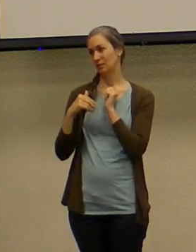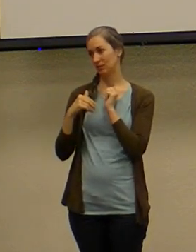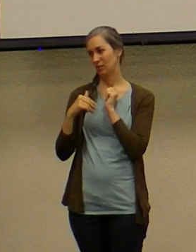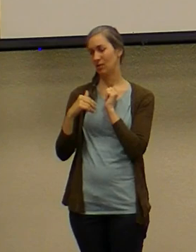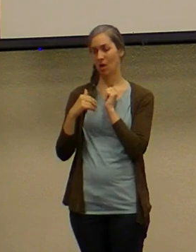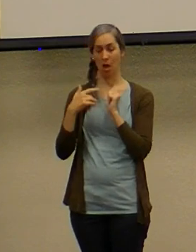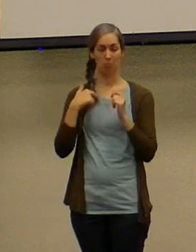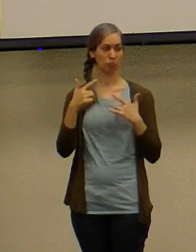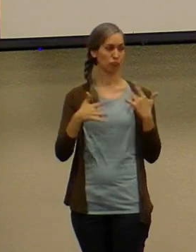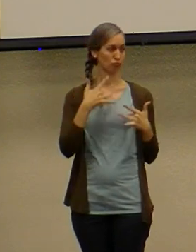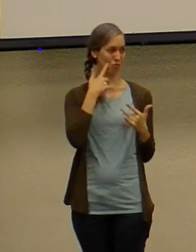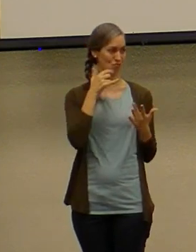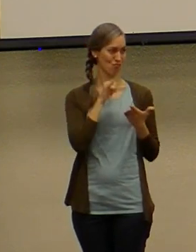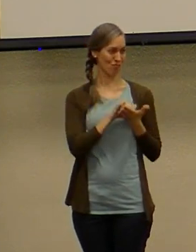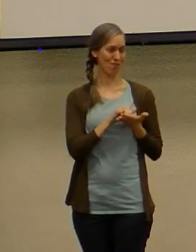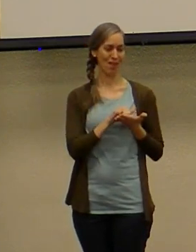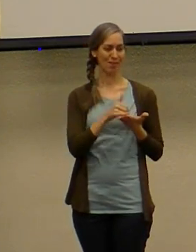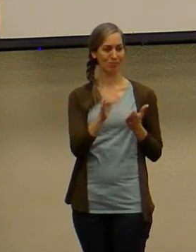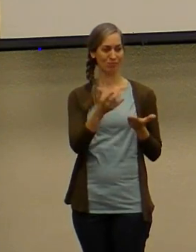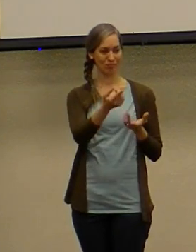to you brother come preach the word